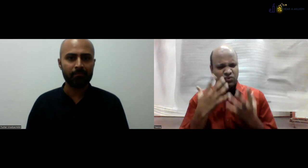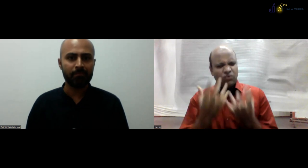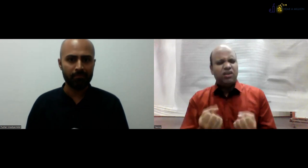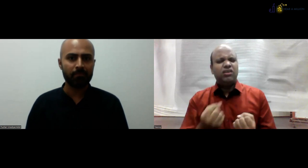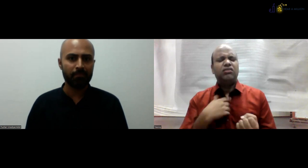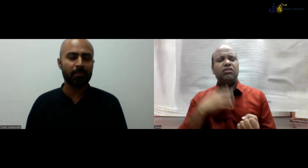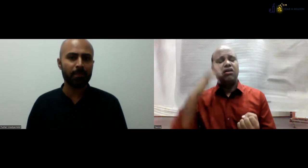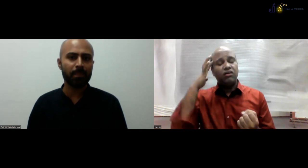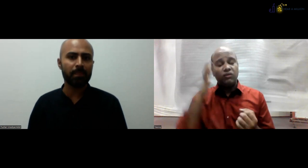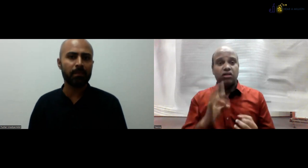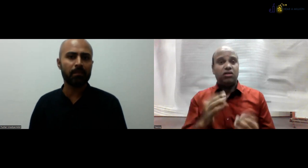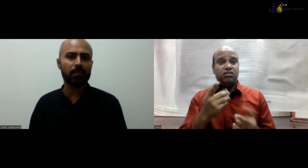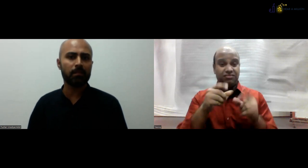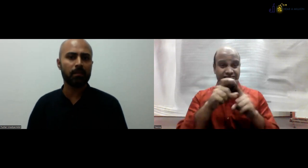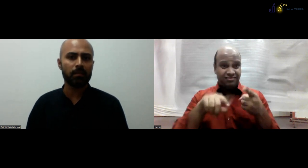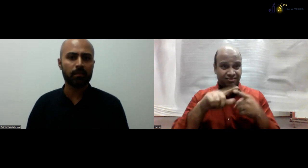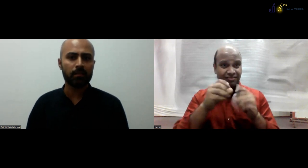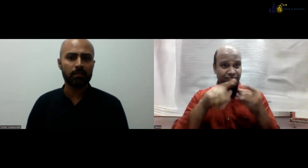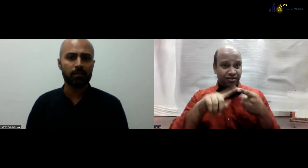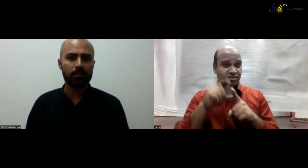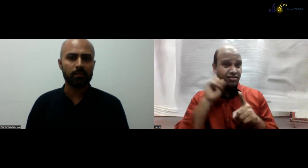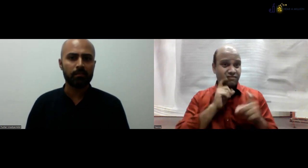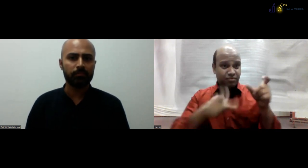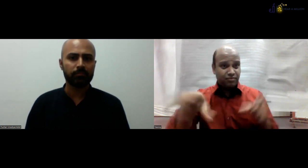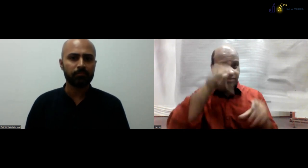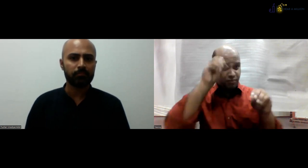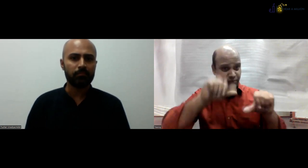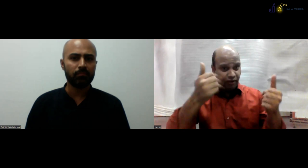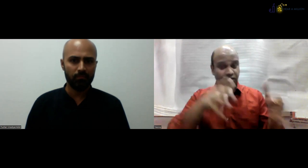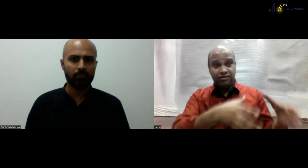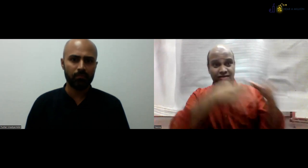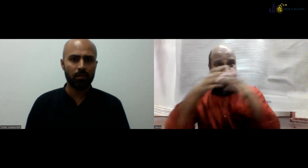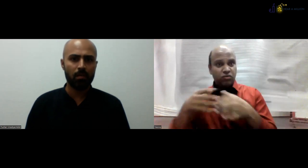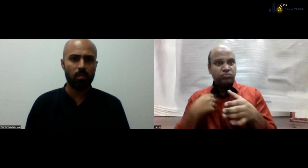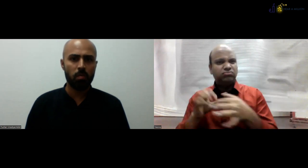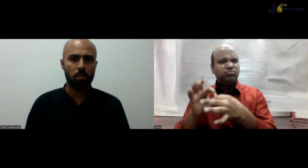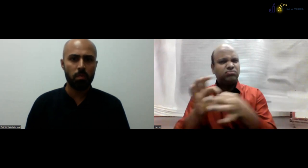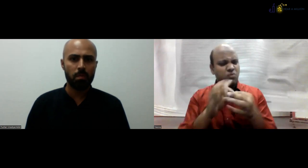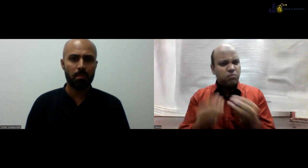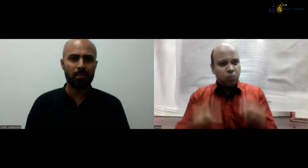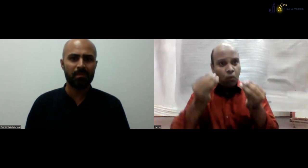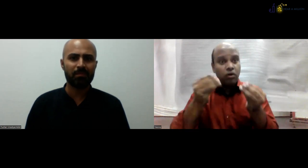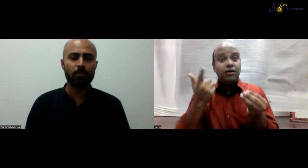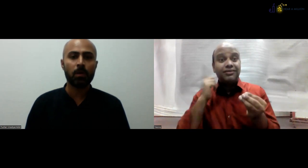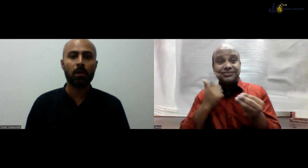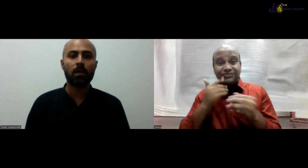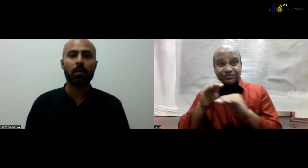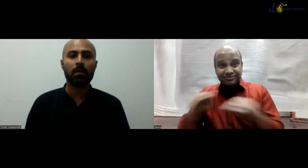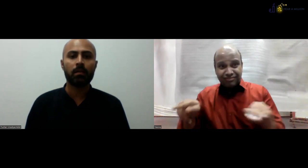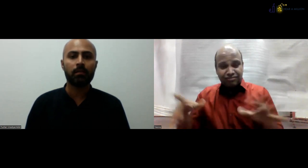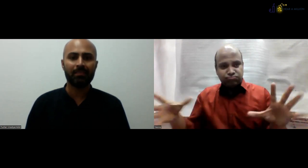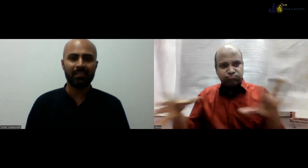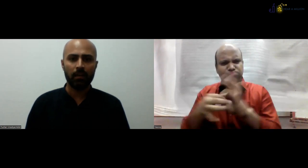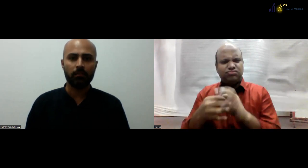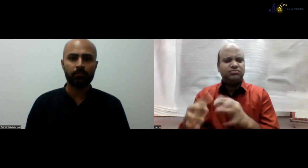suggestion or one tip you want to give? Yes. One thing I would like to say, when they are, they are